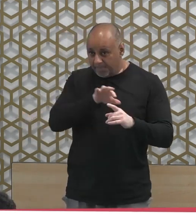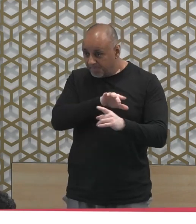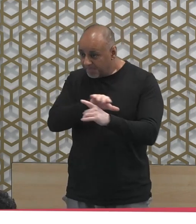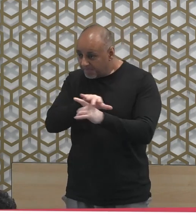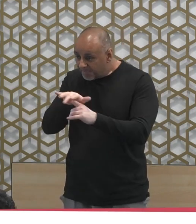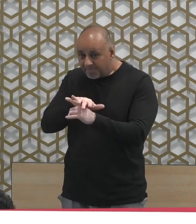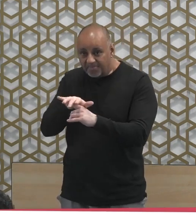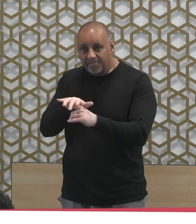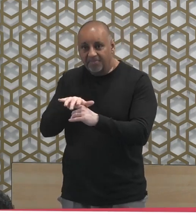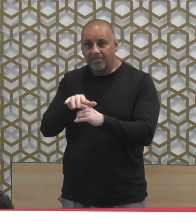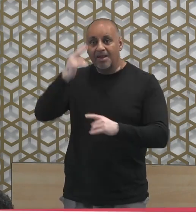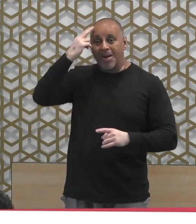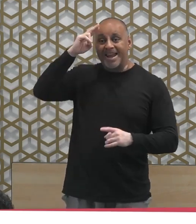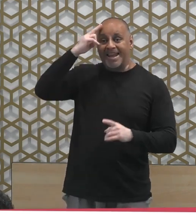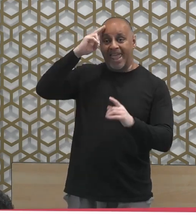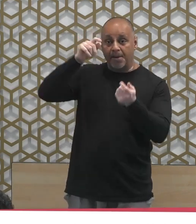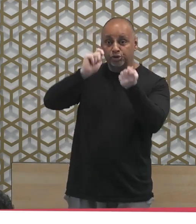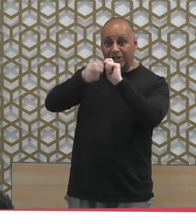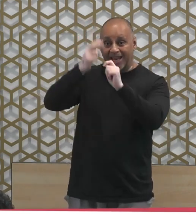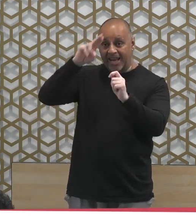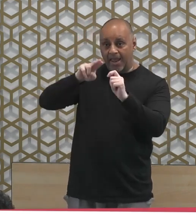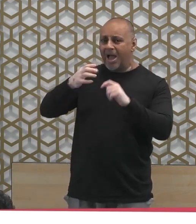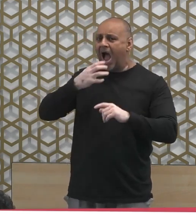to name things other than their reality.